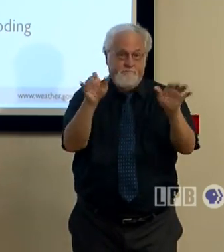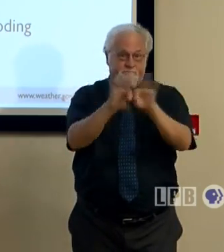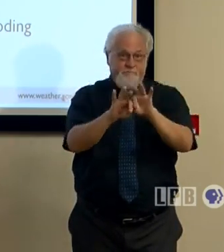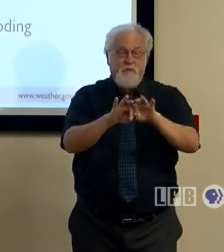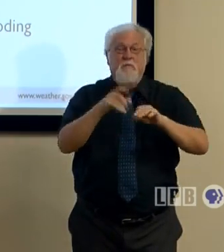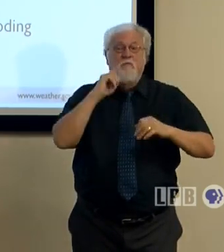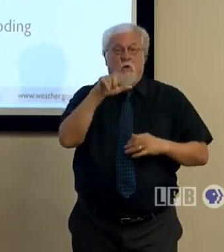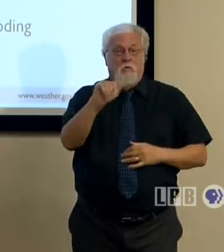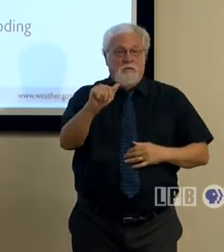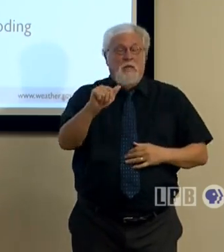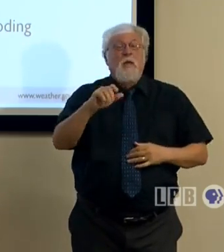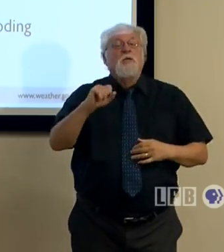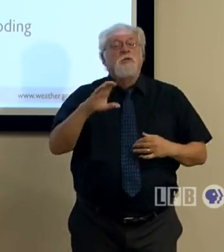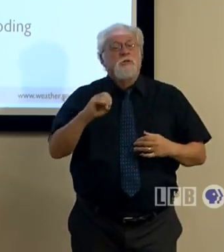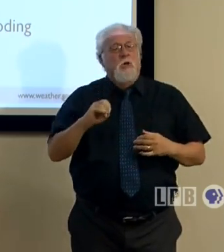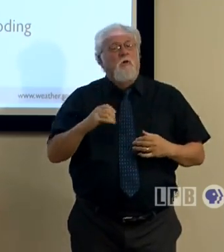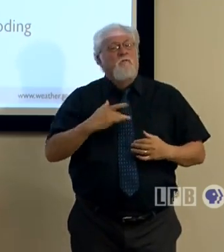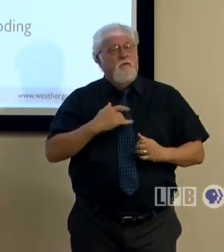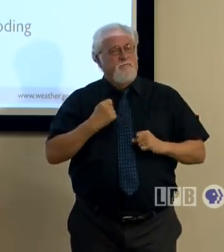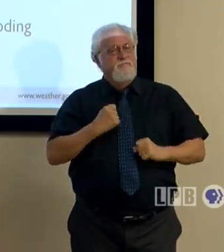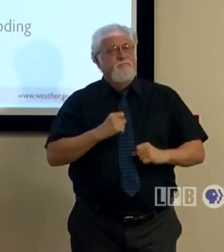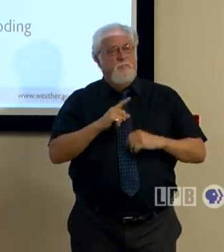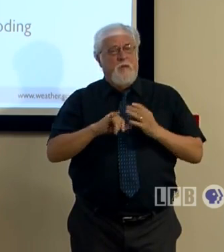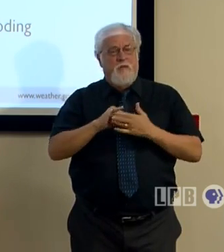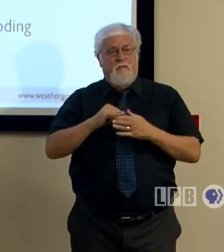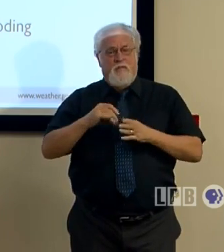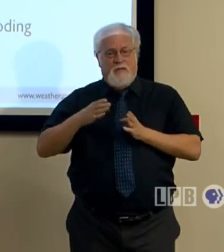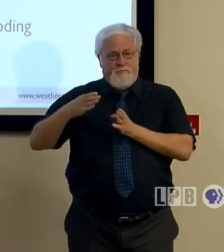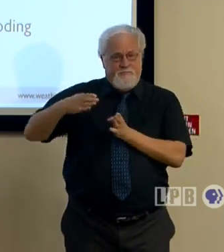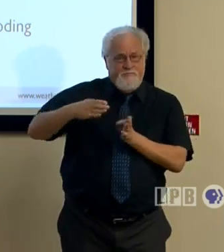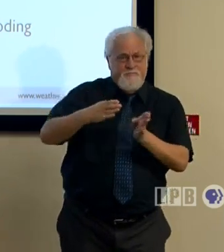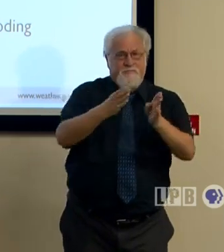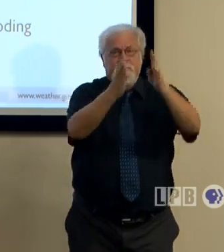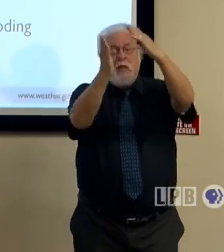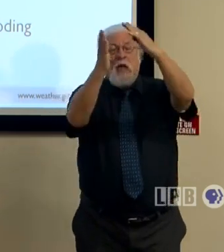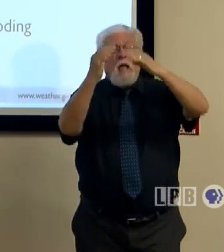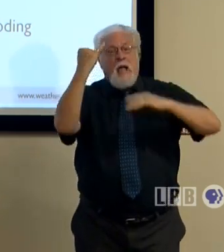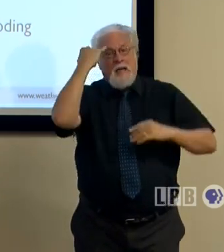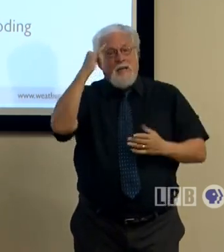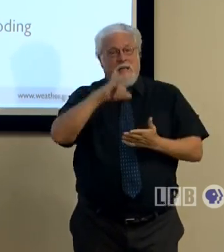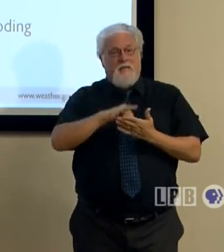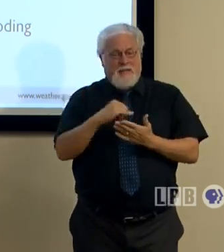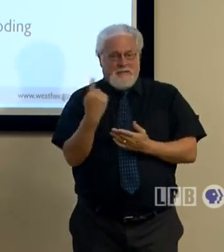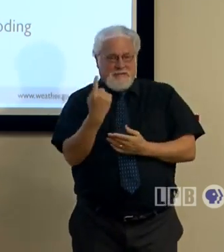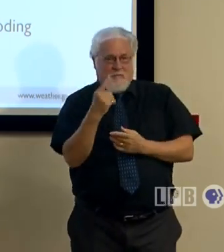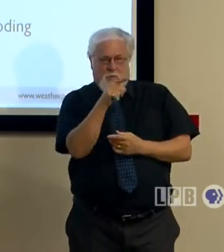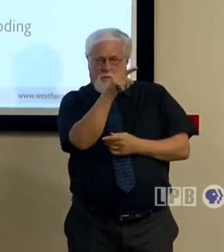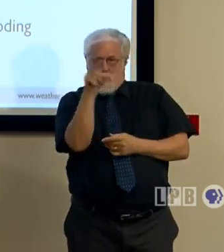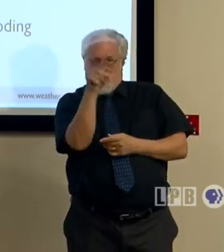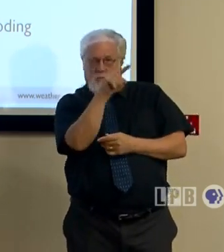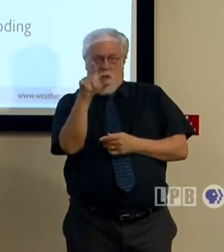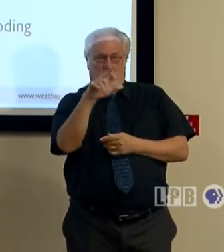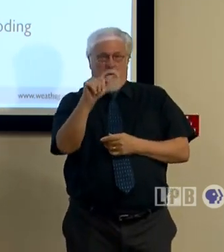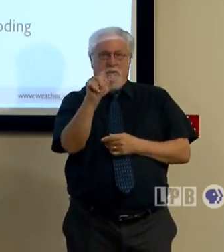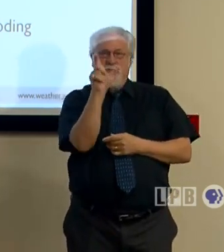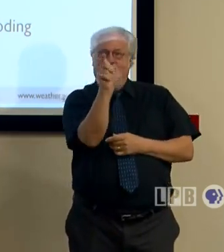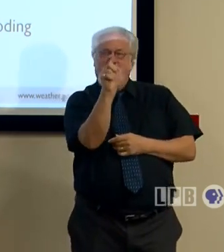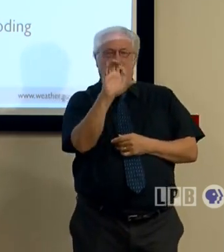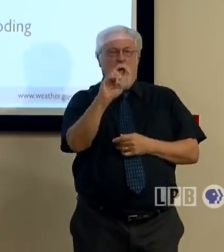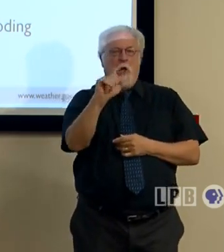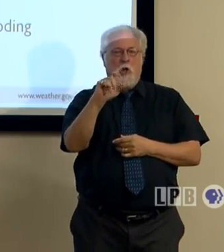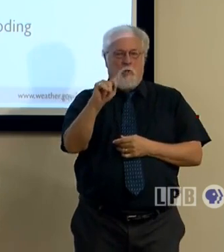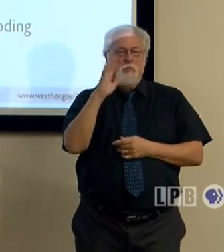Louisiana. And so we're pretty certain about that track. We're pretty certain about the idea that somewhere along the coastline that we will have